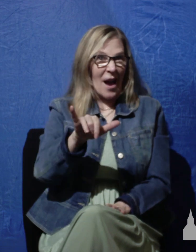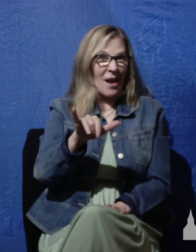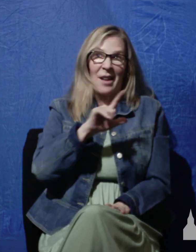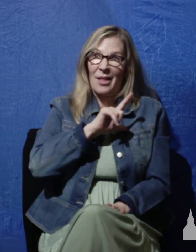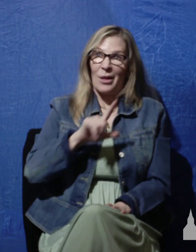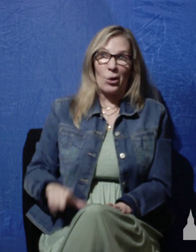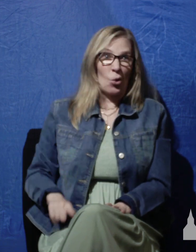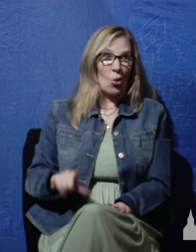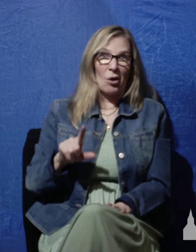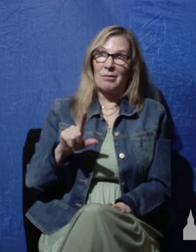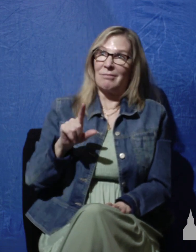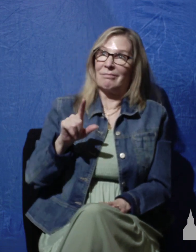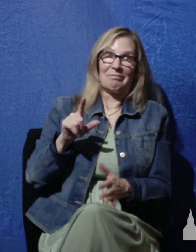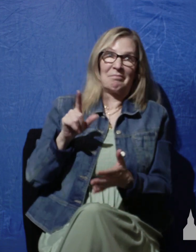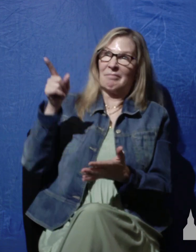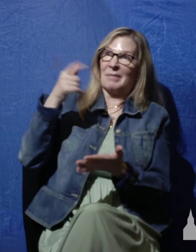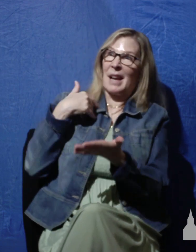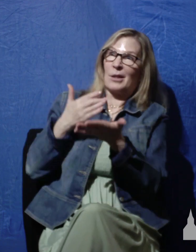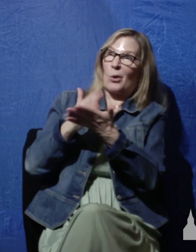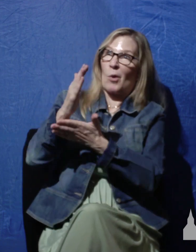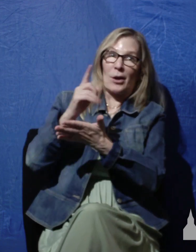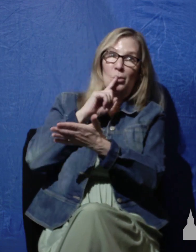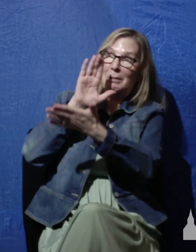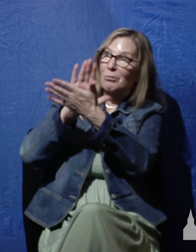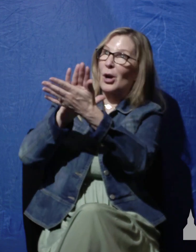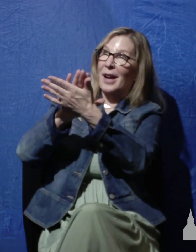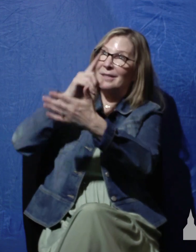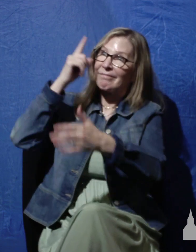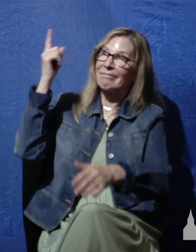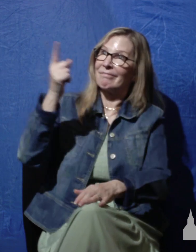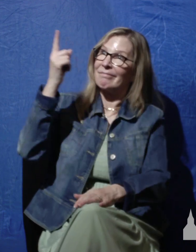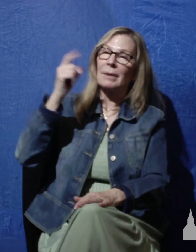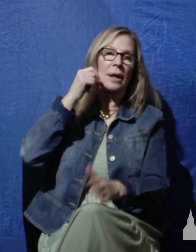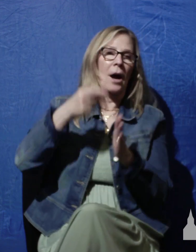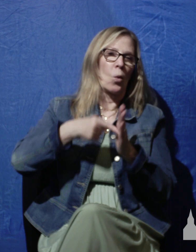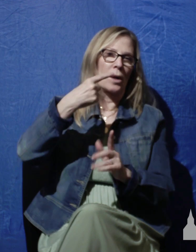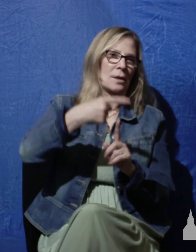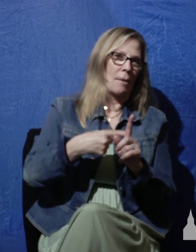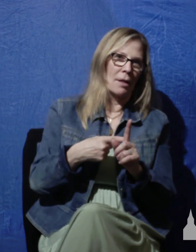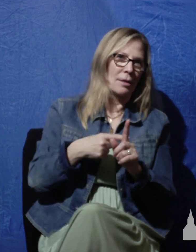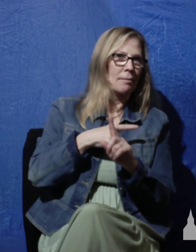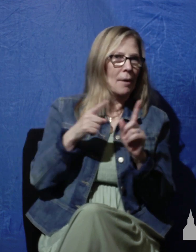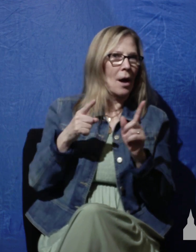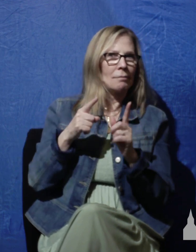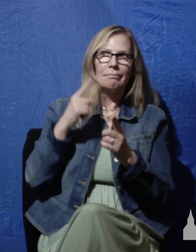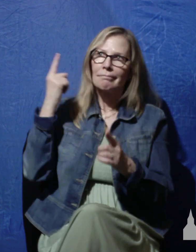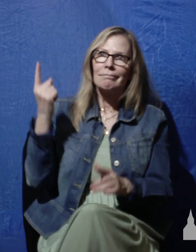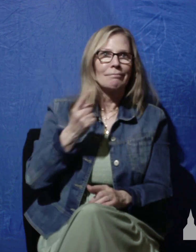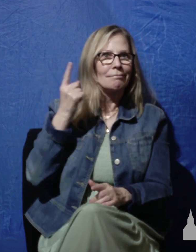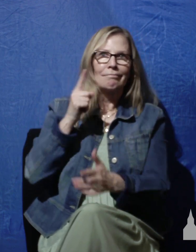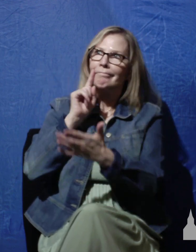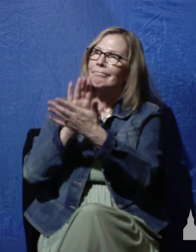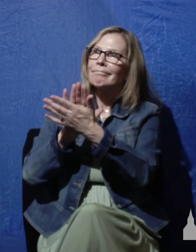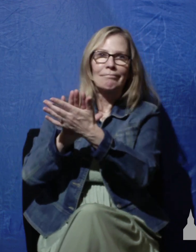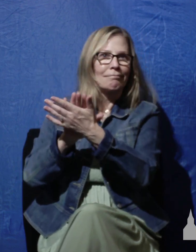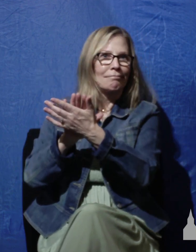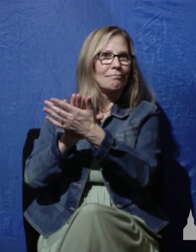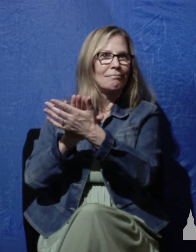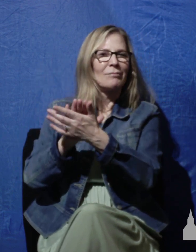should rightly be praised continuously, not once a month. To make sure you do this, you need to do as